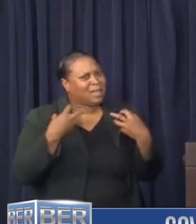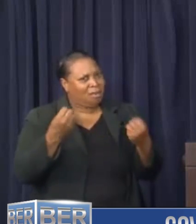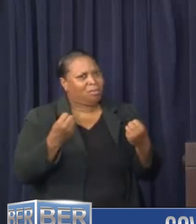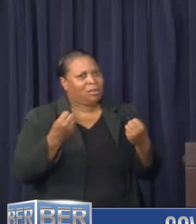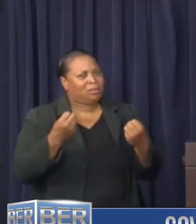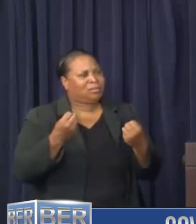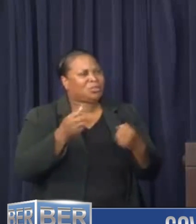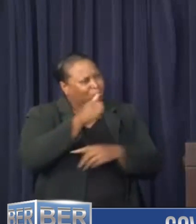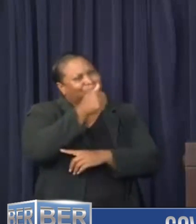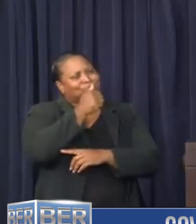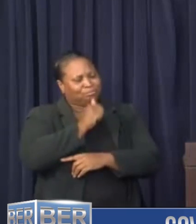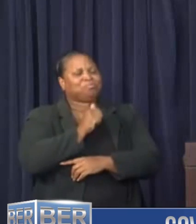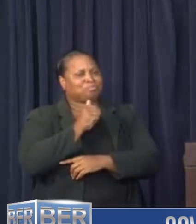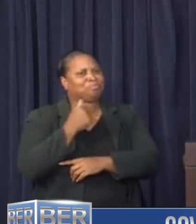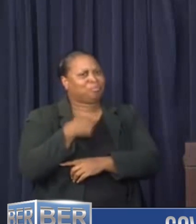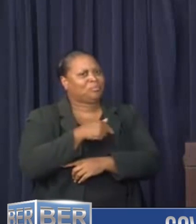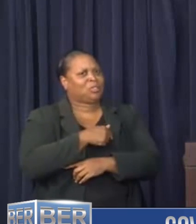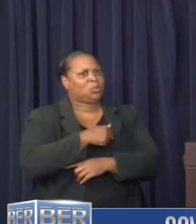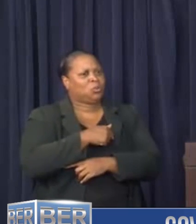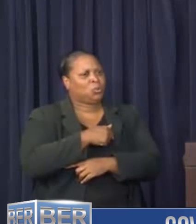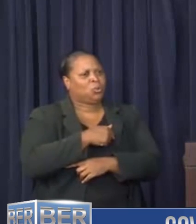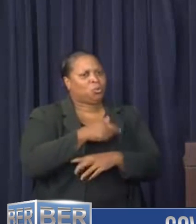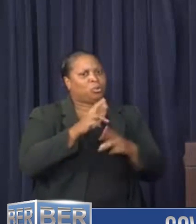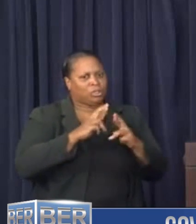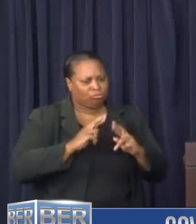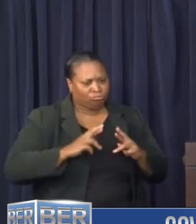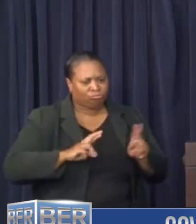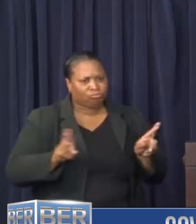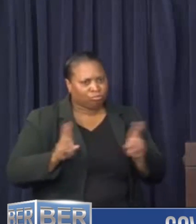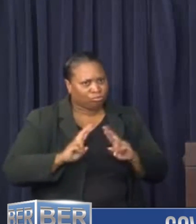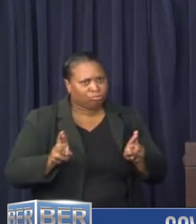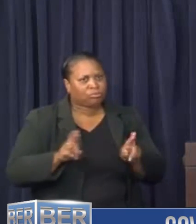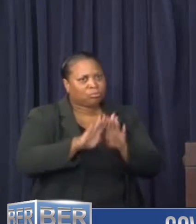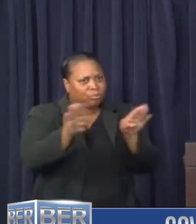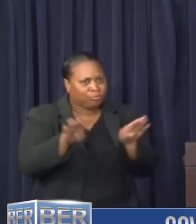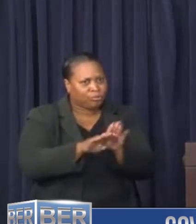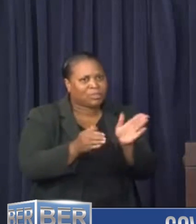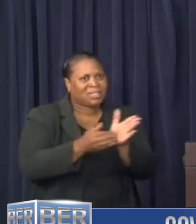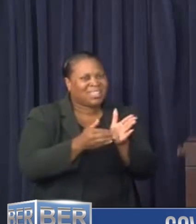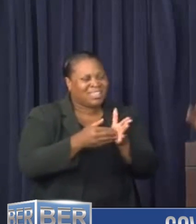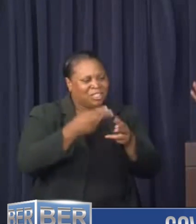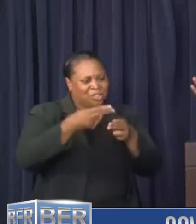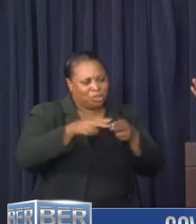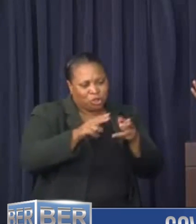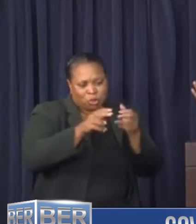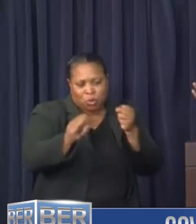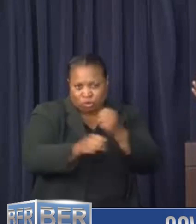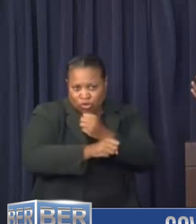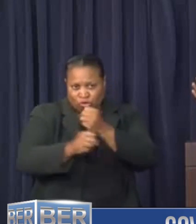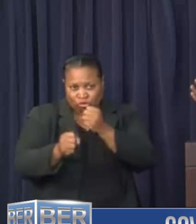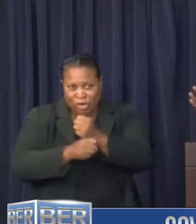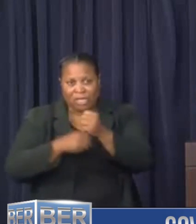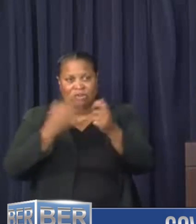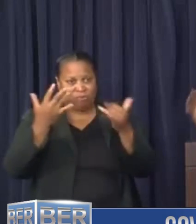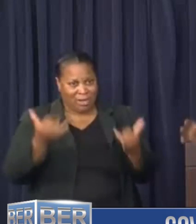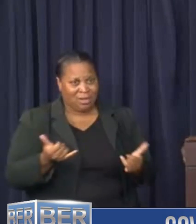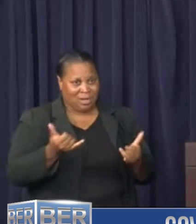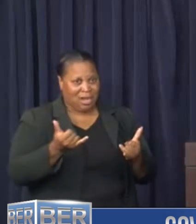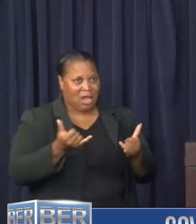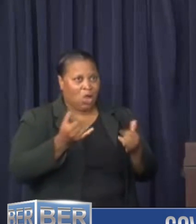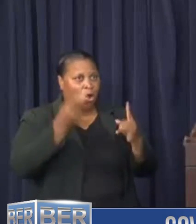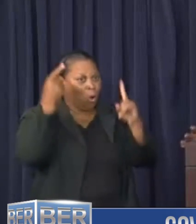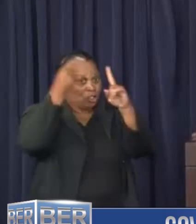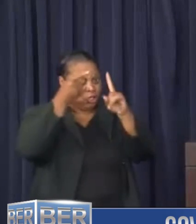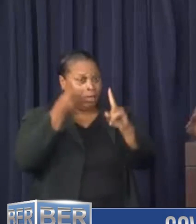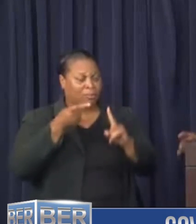be patient with us as we get our country back on its feet. We have a short term strategy. And remember, our objective was just to get